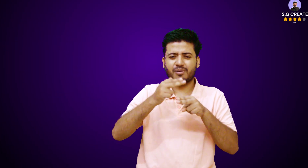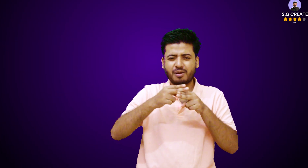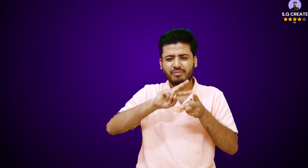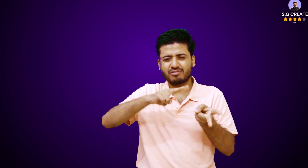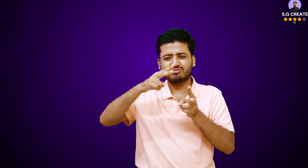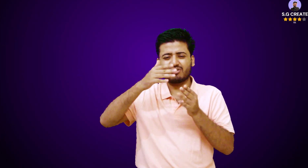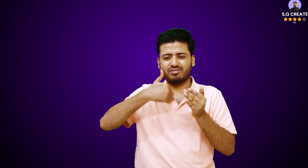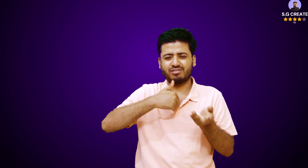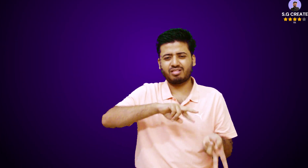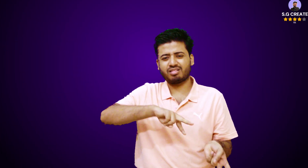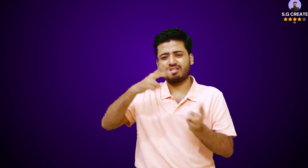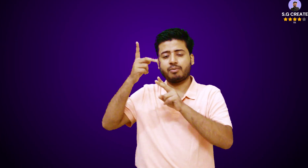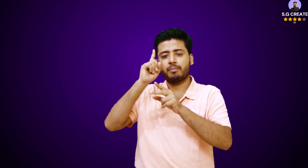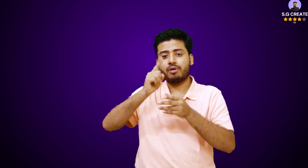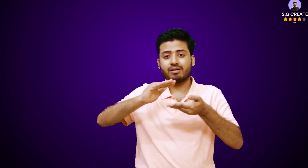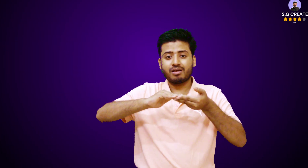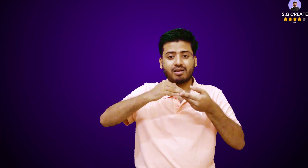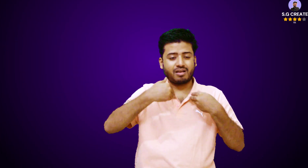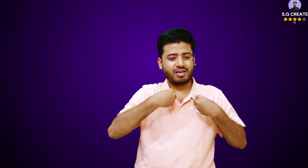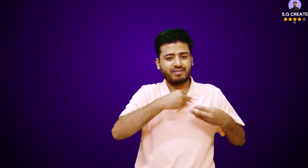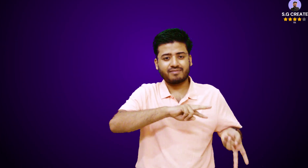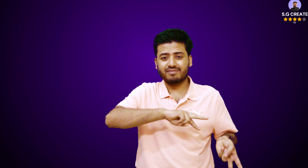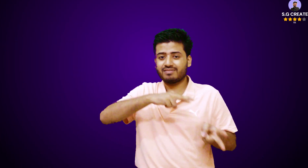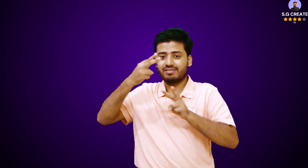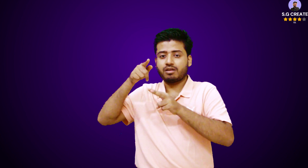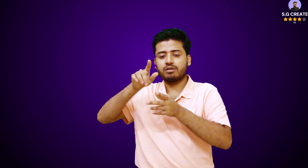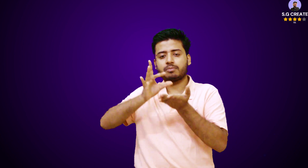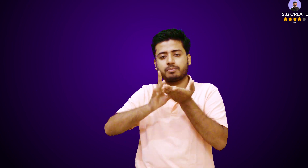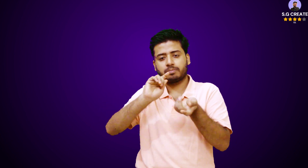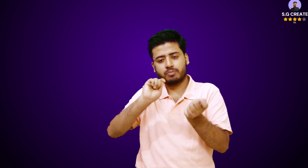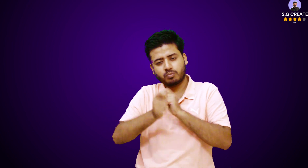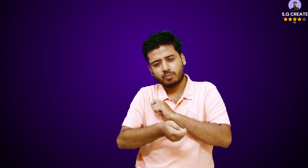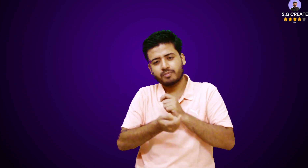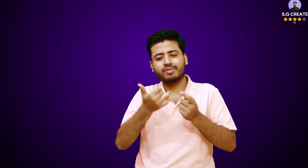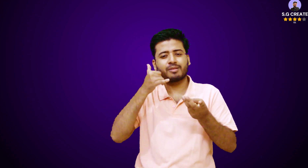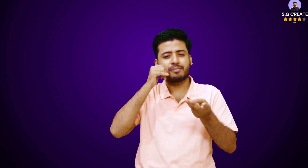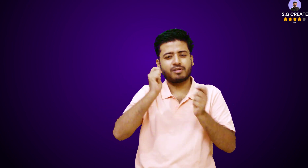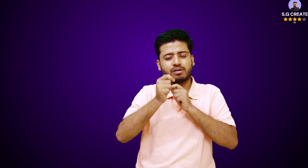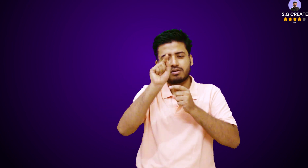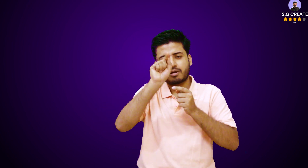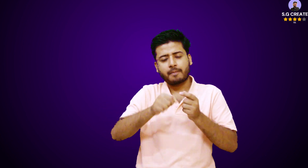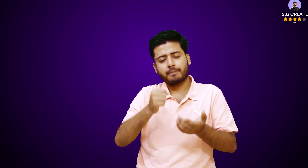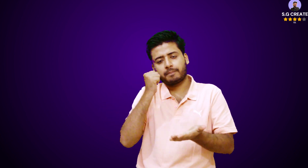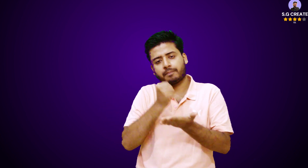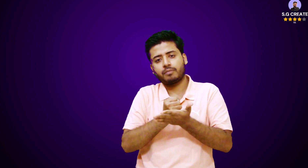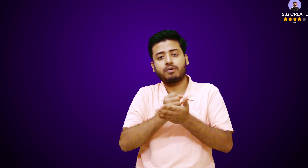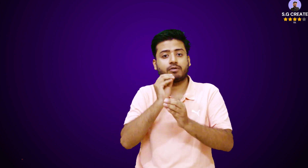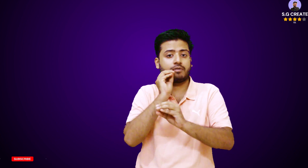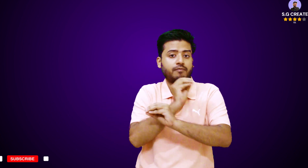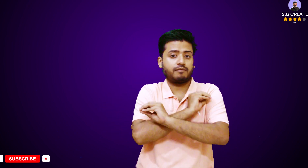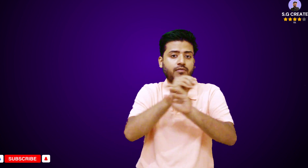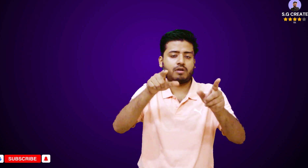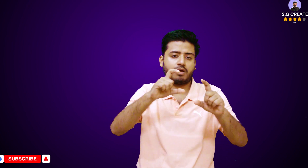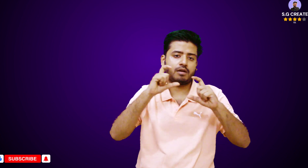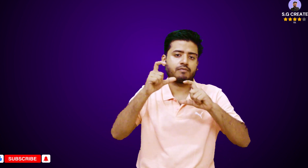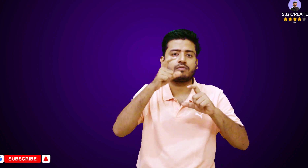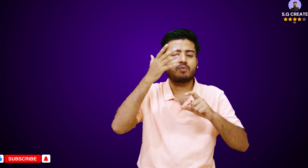Navigate to your personal dashboard on the portal. Use EKYC for address update. Look for the option to update